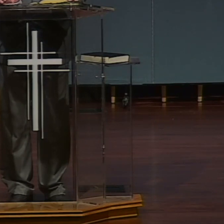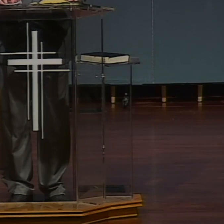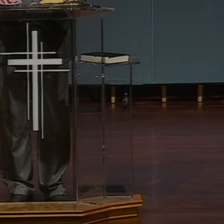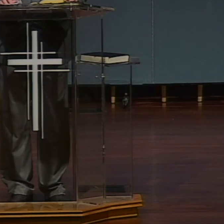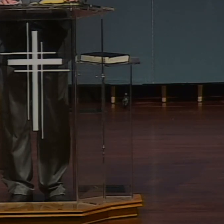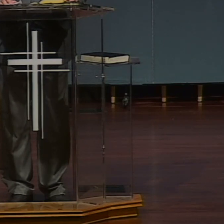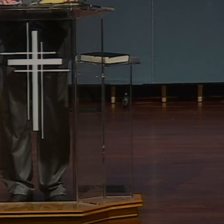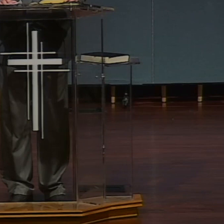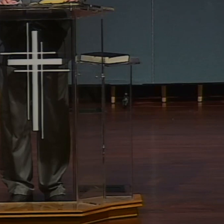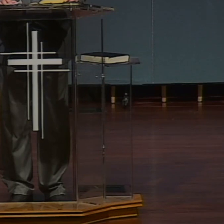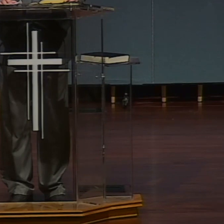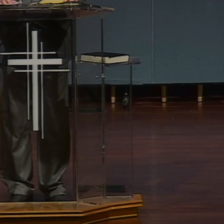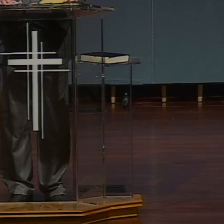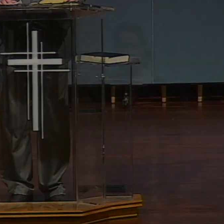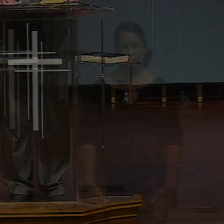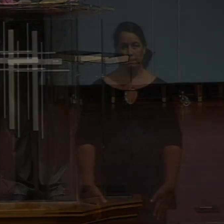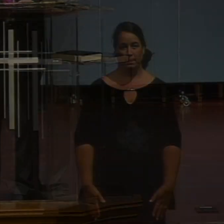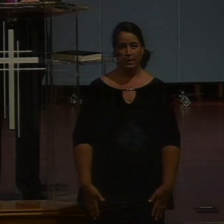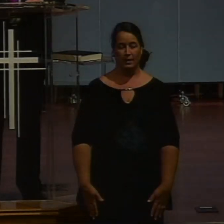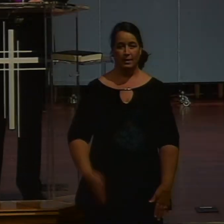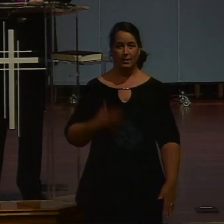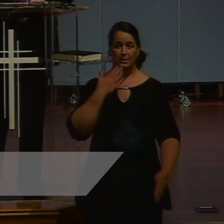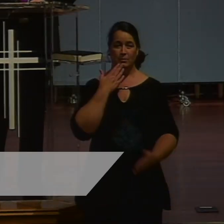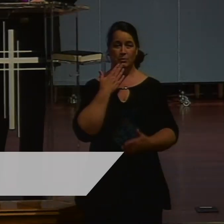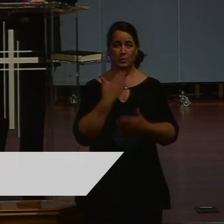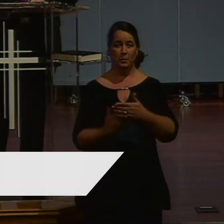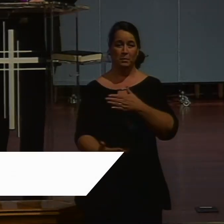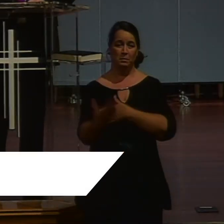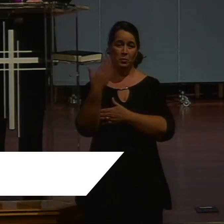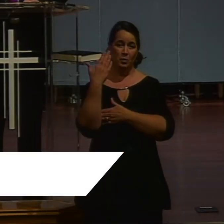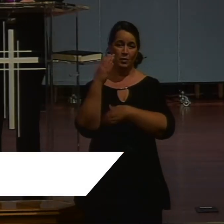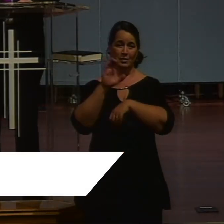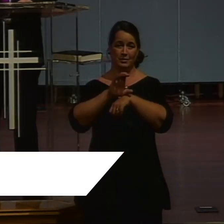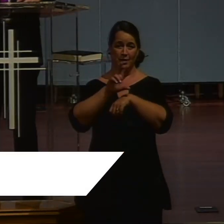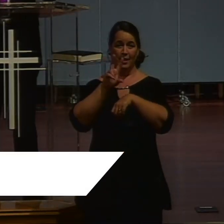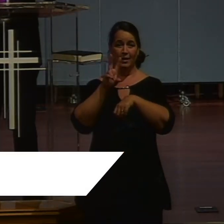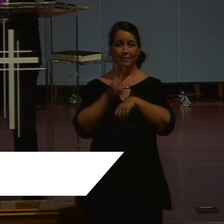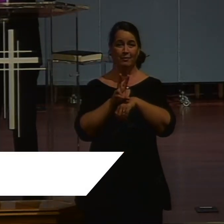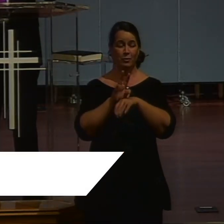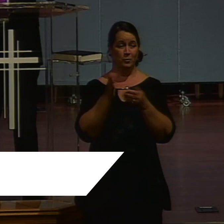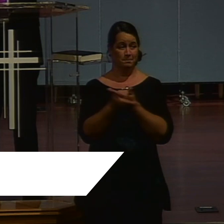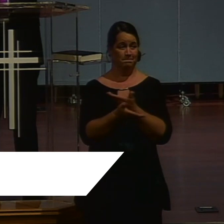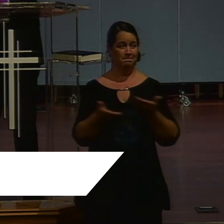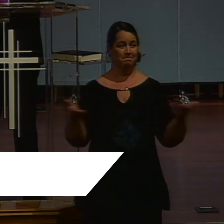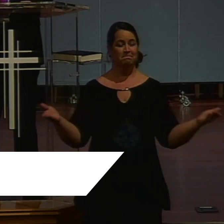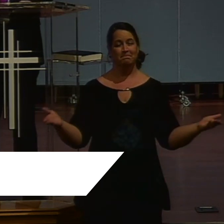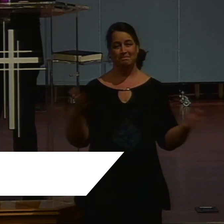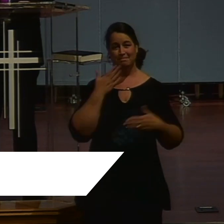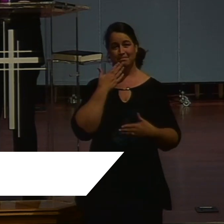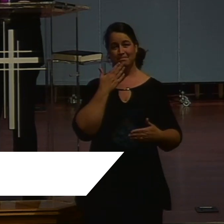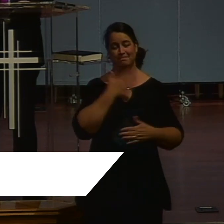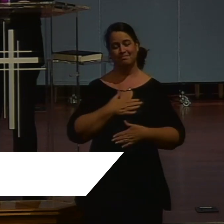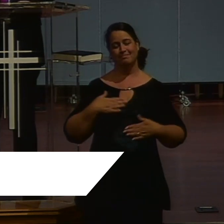once again for your support as we go through this difficult time. Good morning, Centerview Family of Faith. I am so delighted to